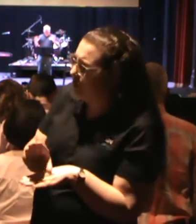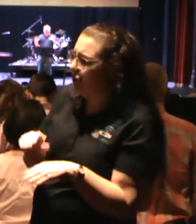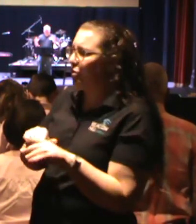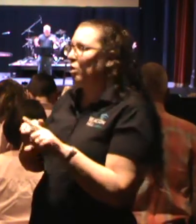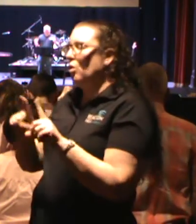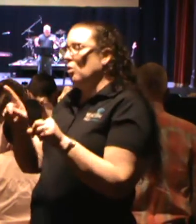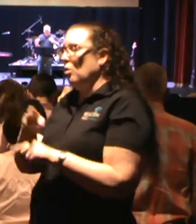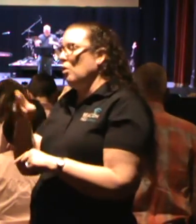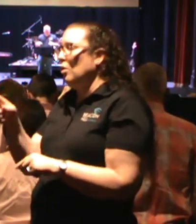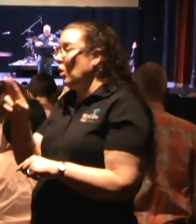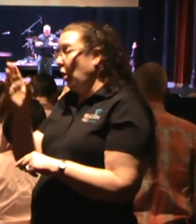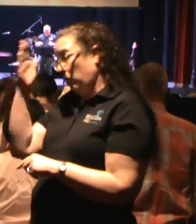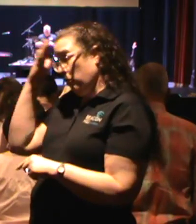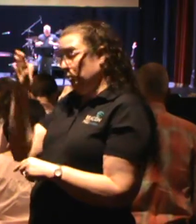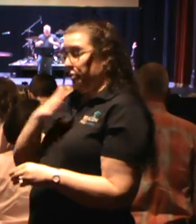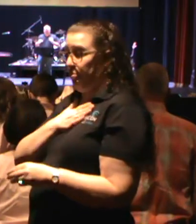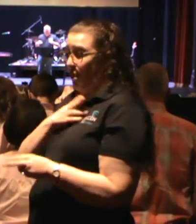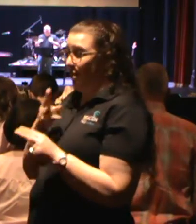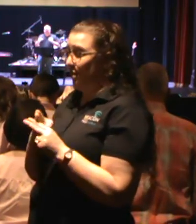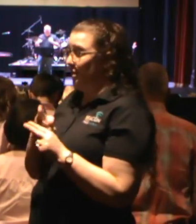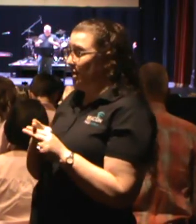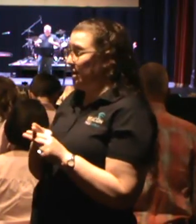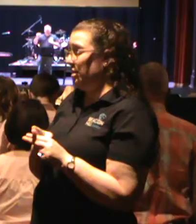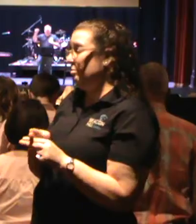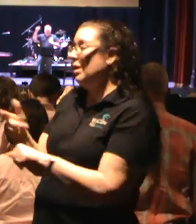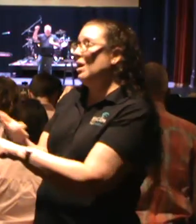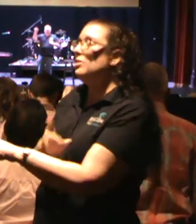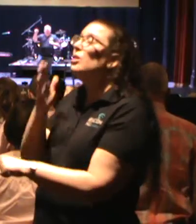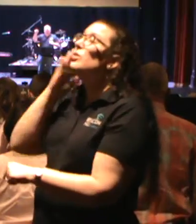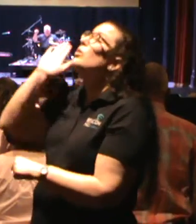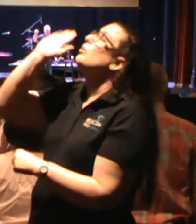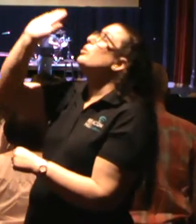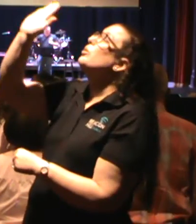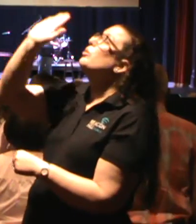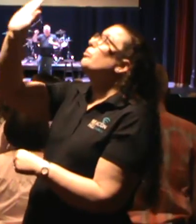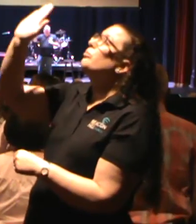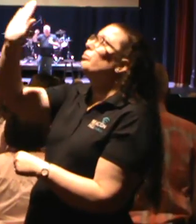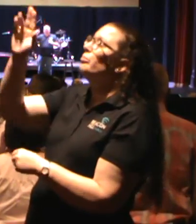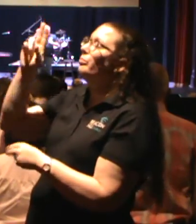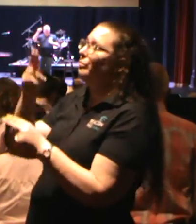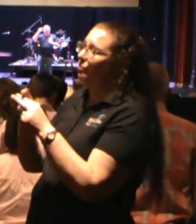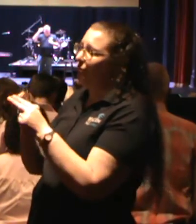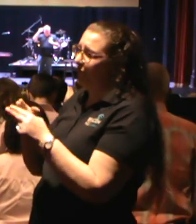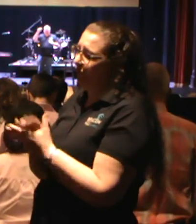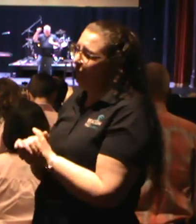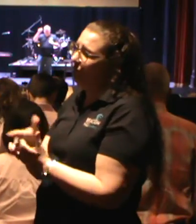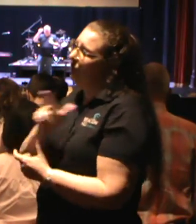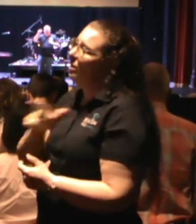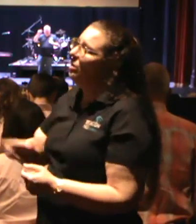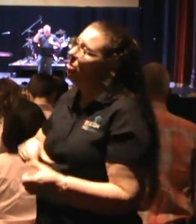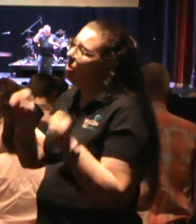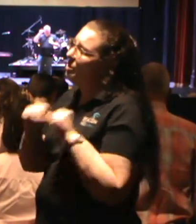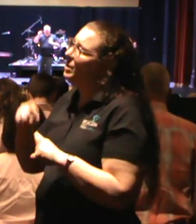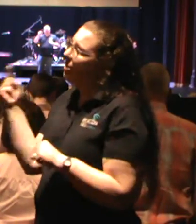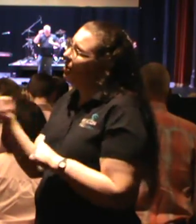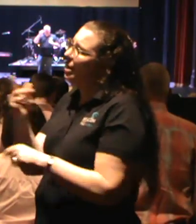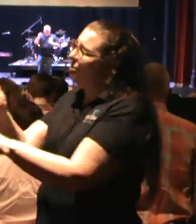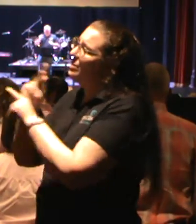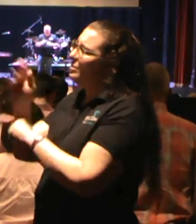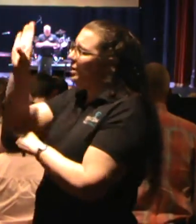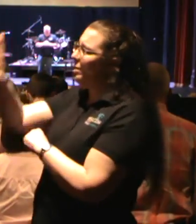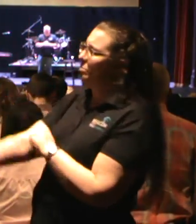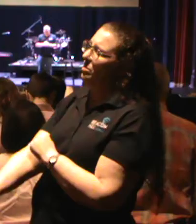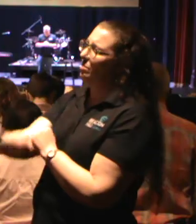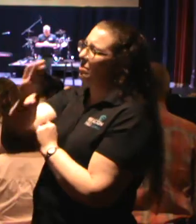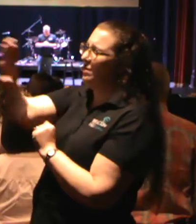knows who I am as long as they know who you are. Lord, may we always keep the cross,